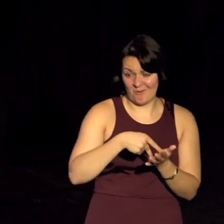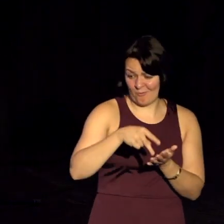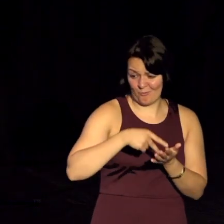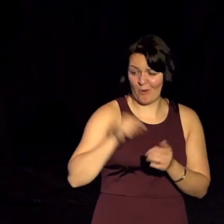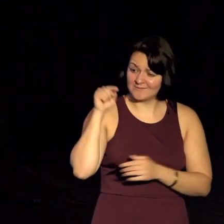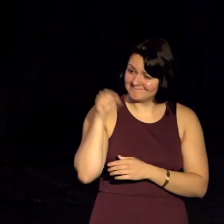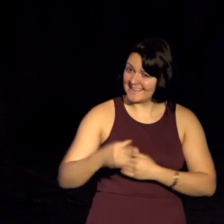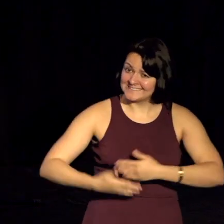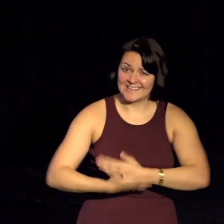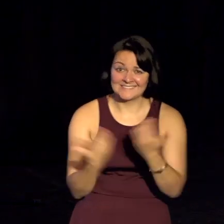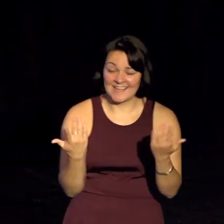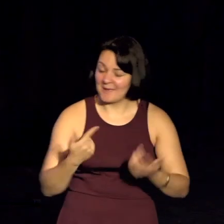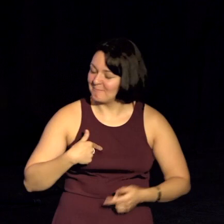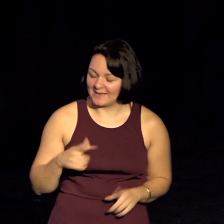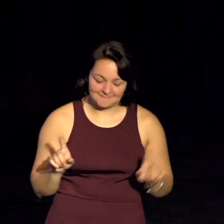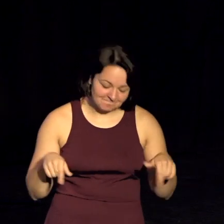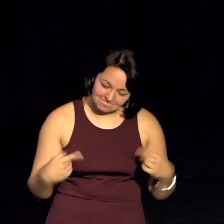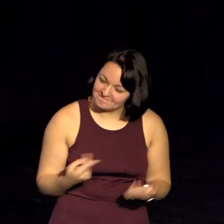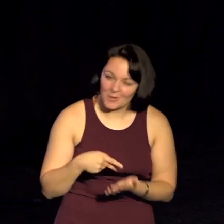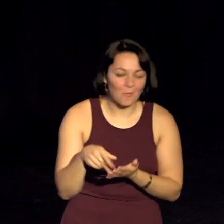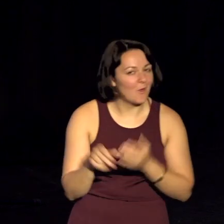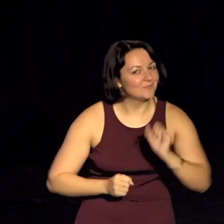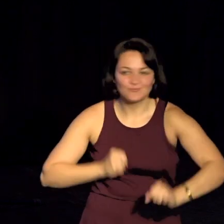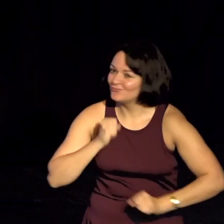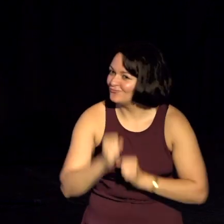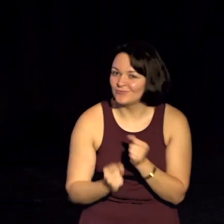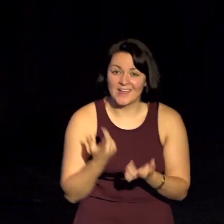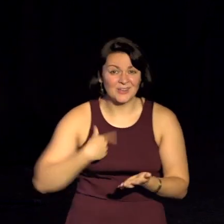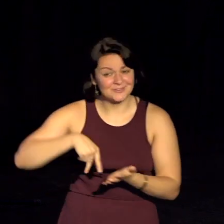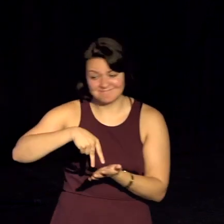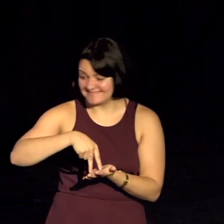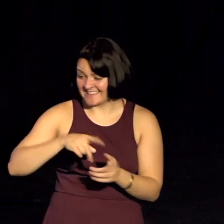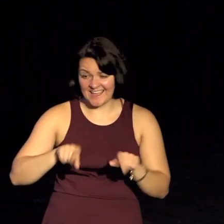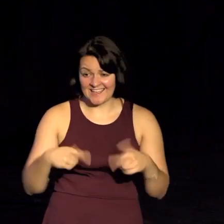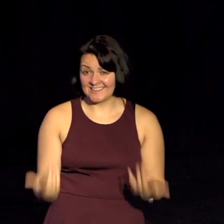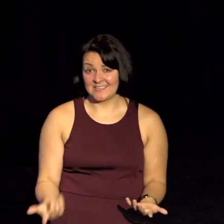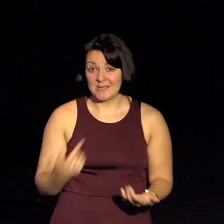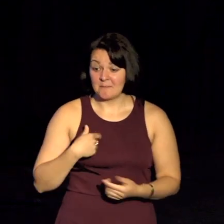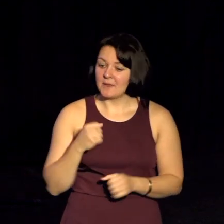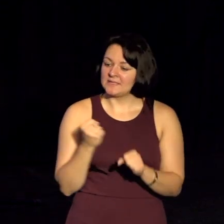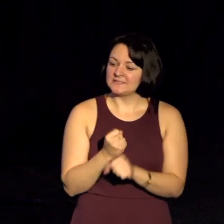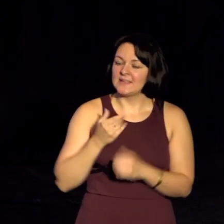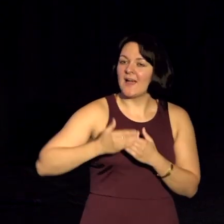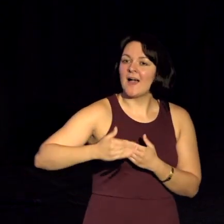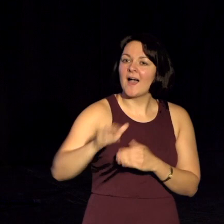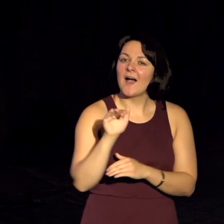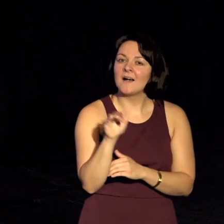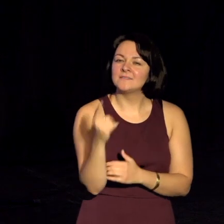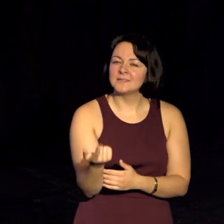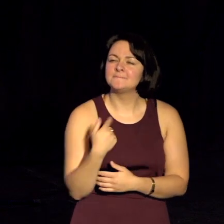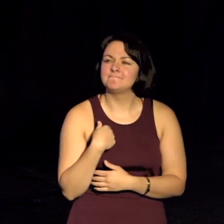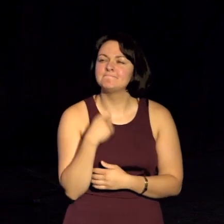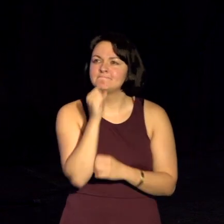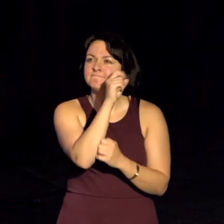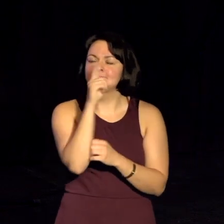But I didn't walk. I didn't run. I didn't stand. But I'll tell you what I did start to do after that. I started to adapt.